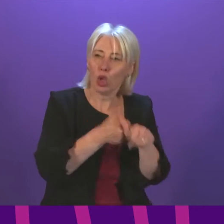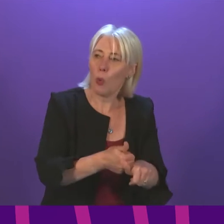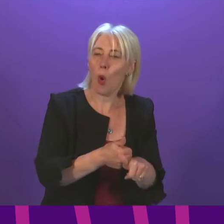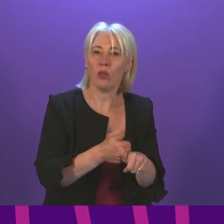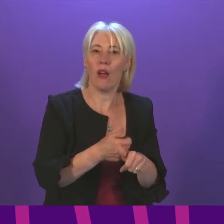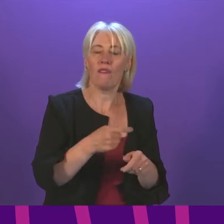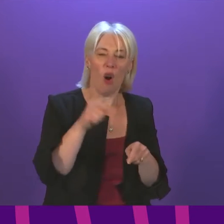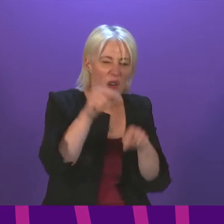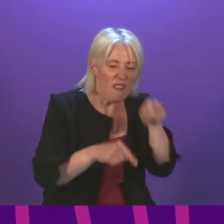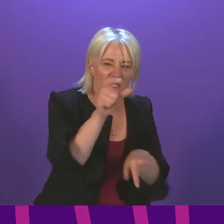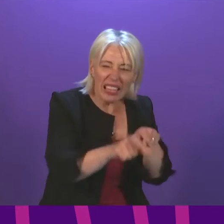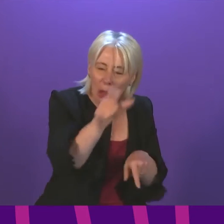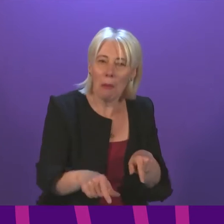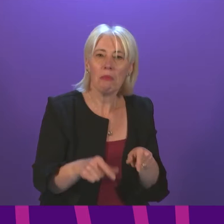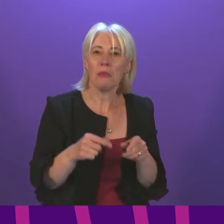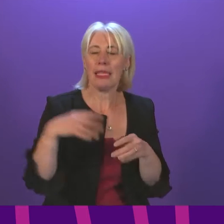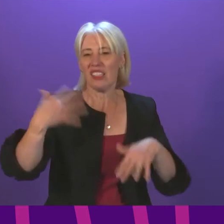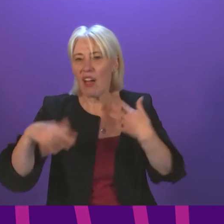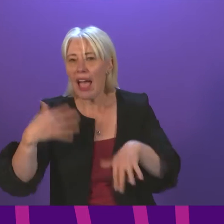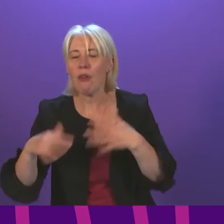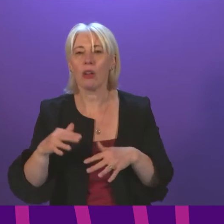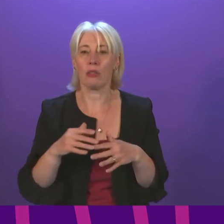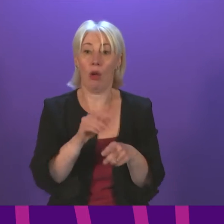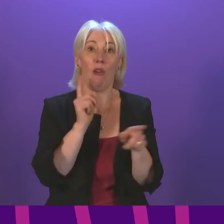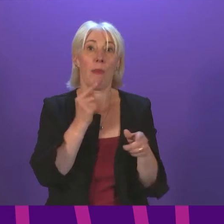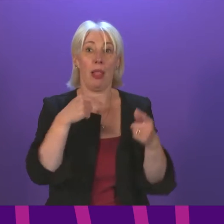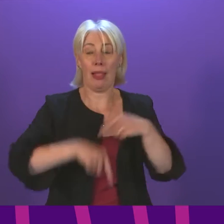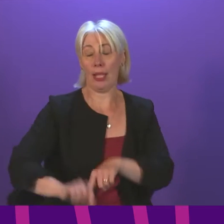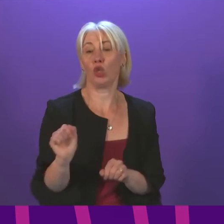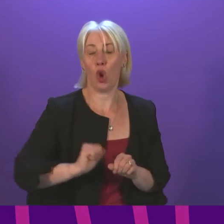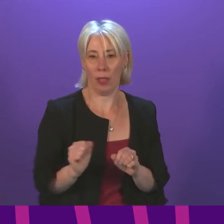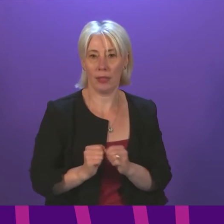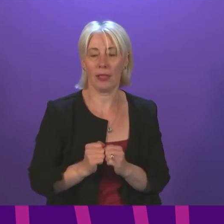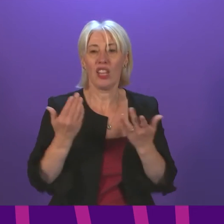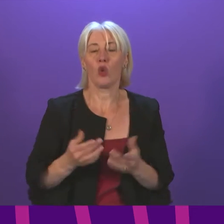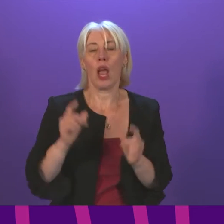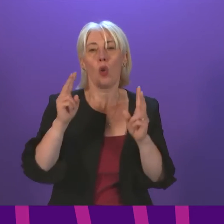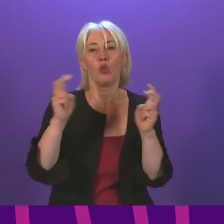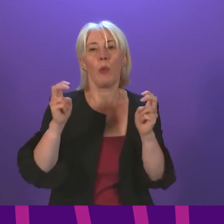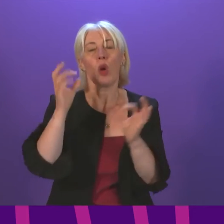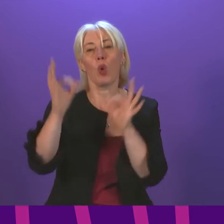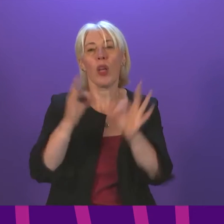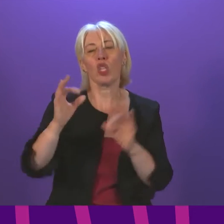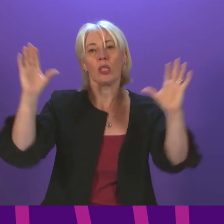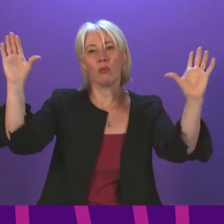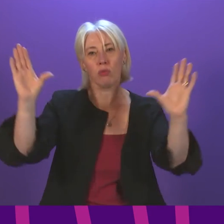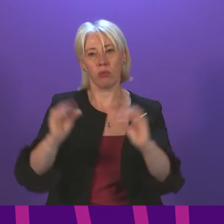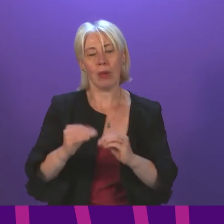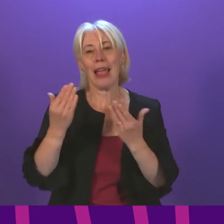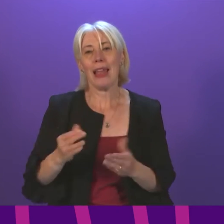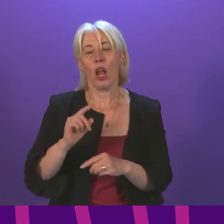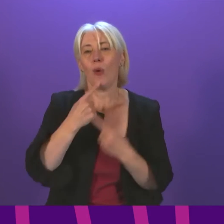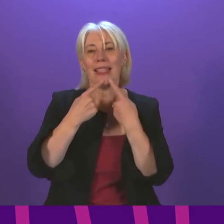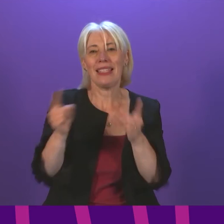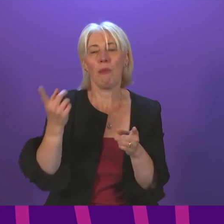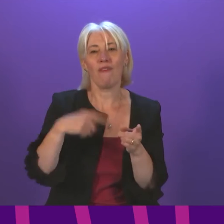and witnesses of crimes across Scotland. Thank you. Thank That concludes topical questions. The next item of business is a statement by